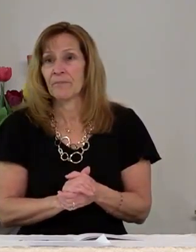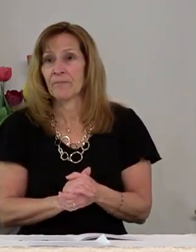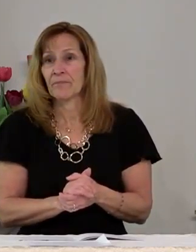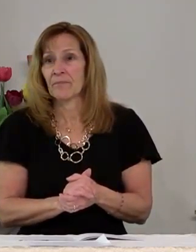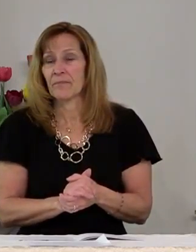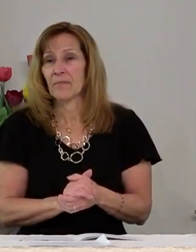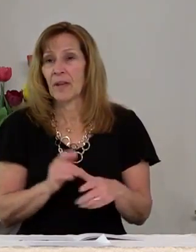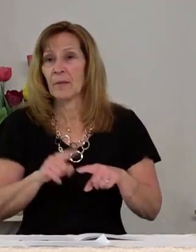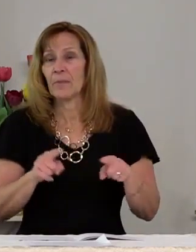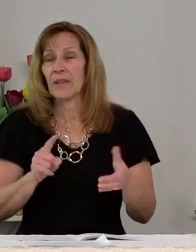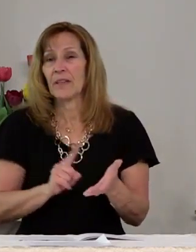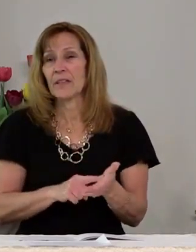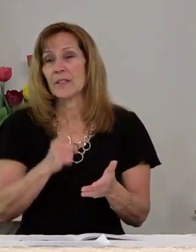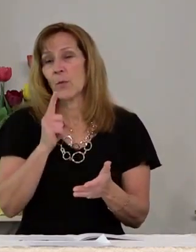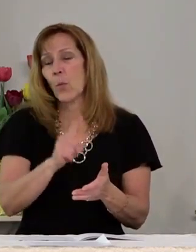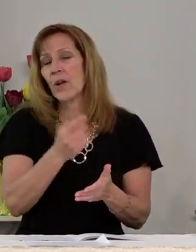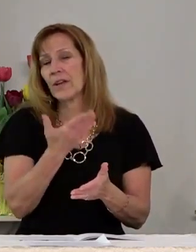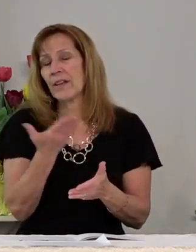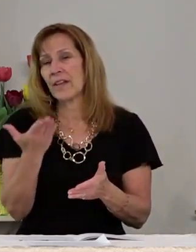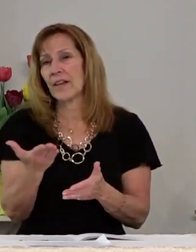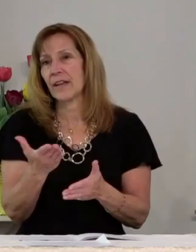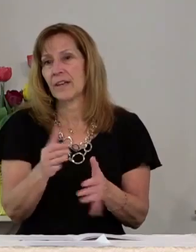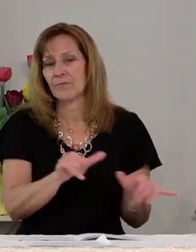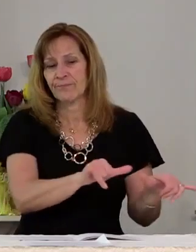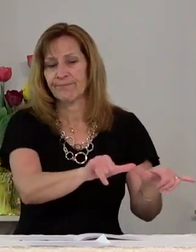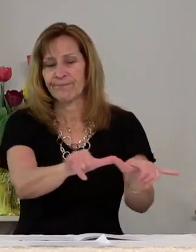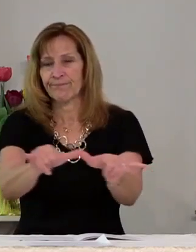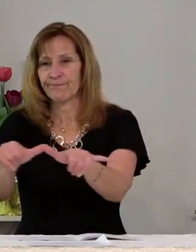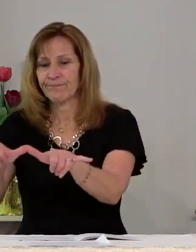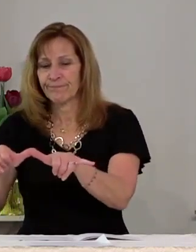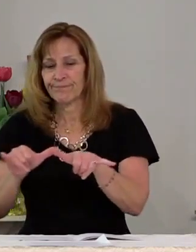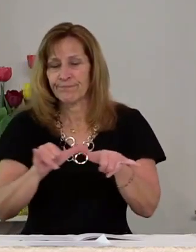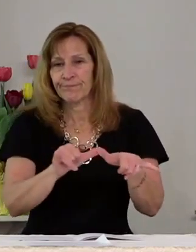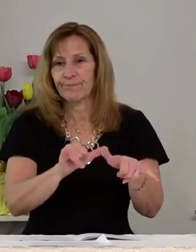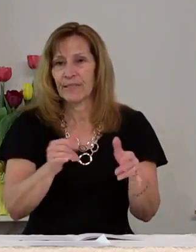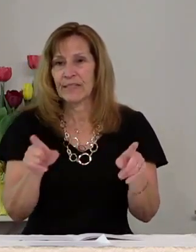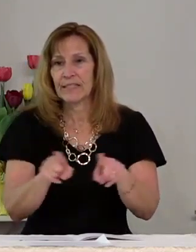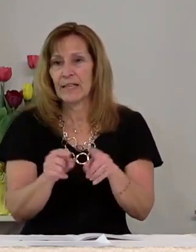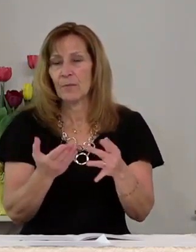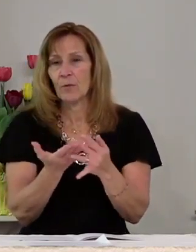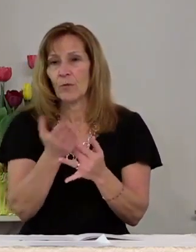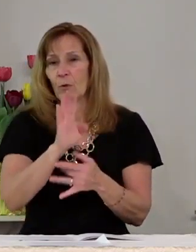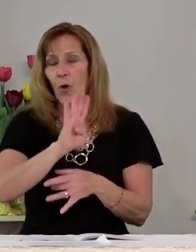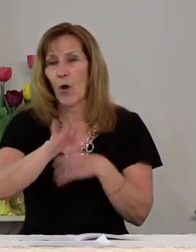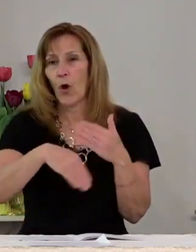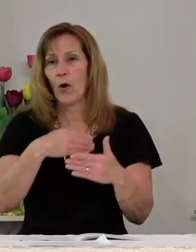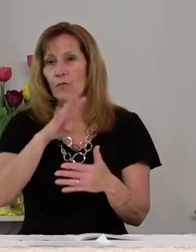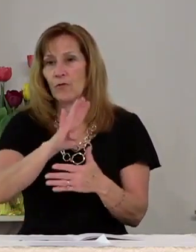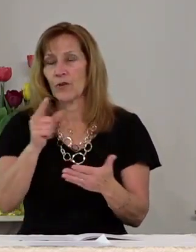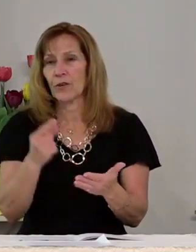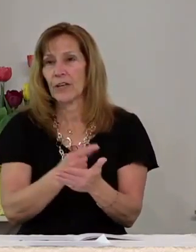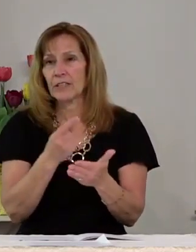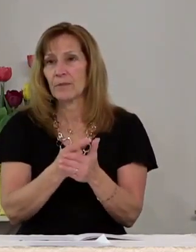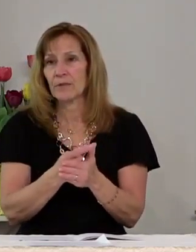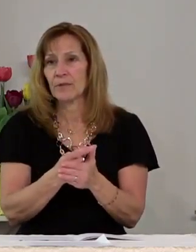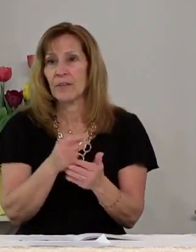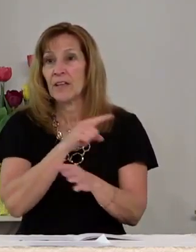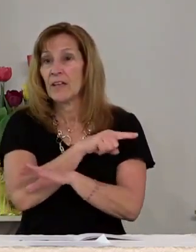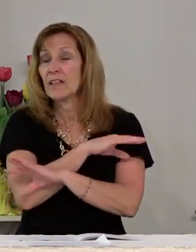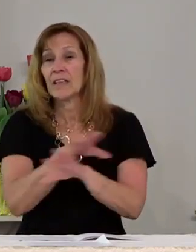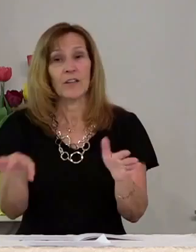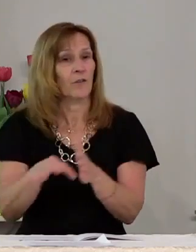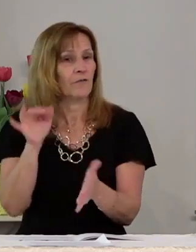but this one thing flows through all of them. They don't find